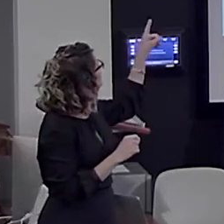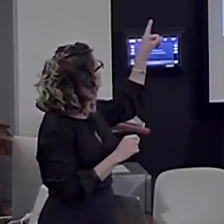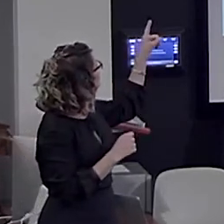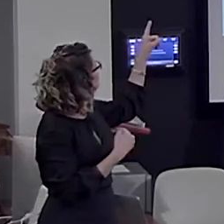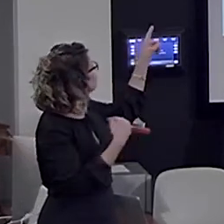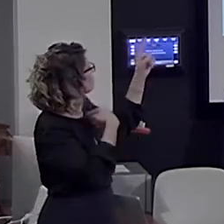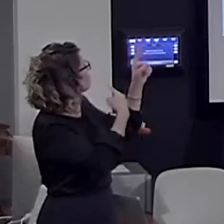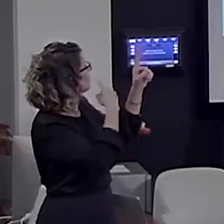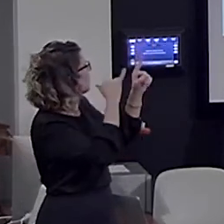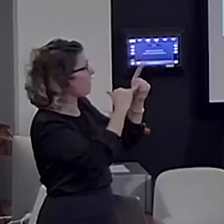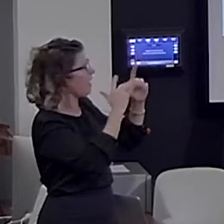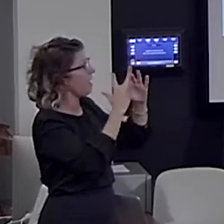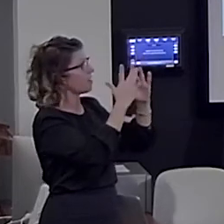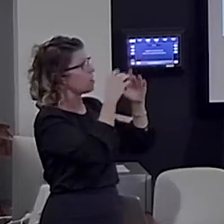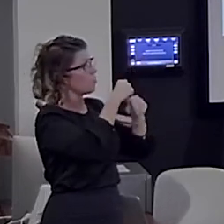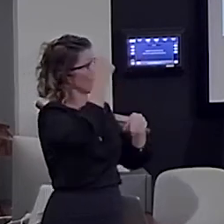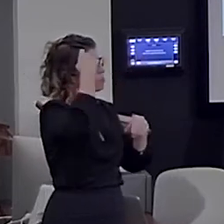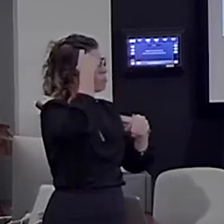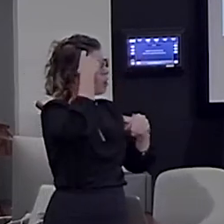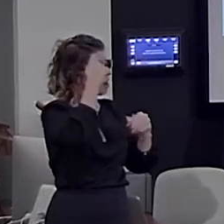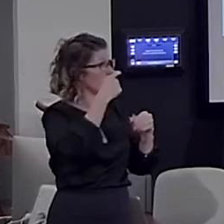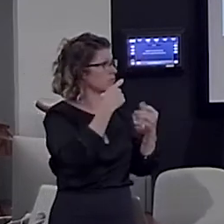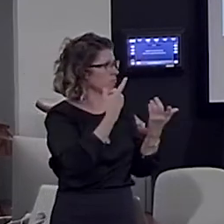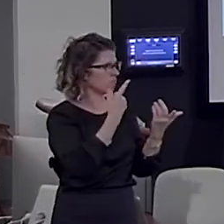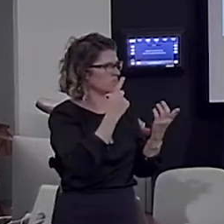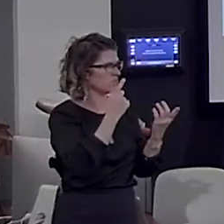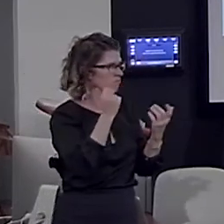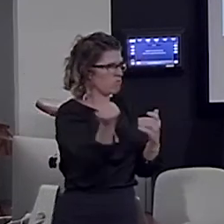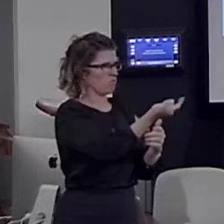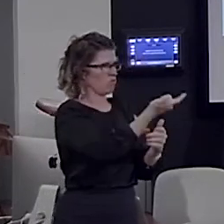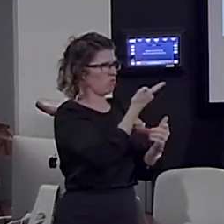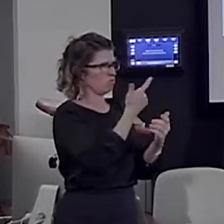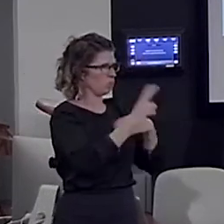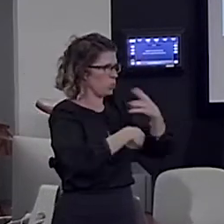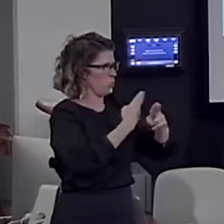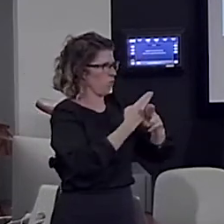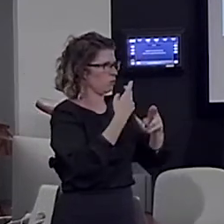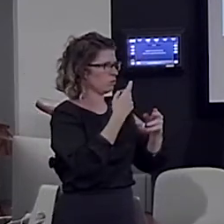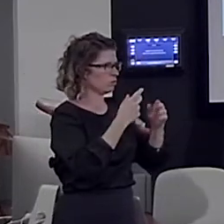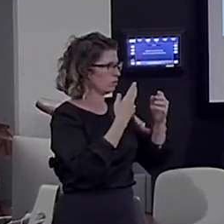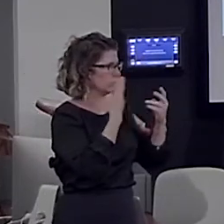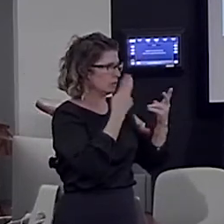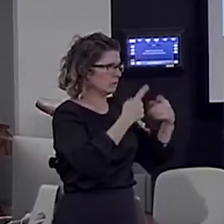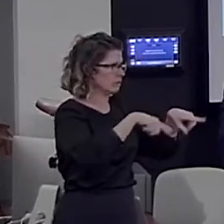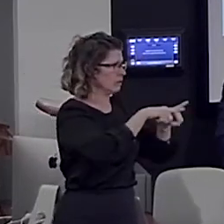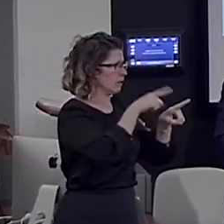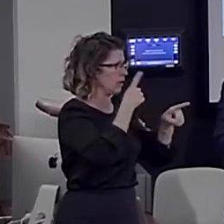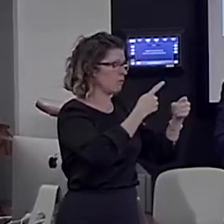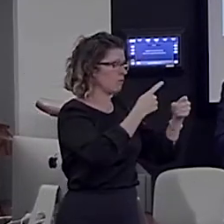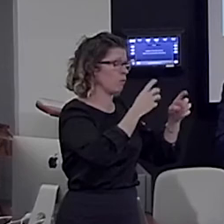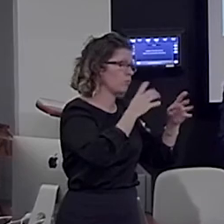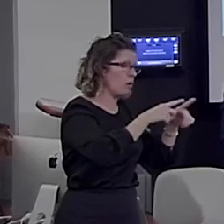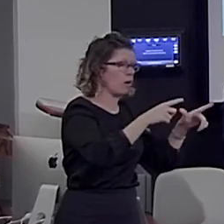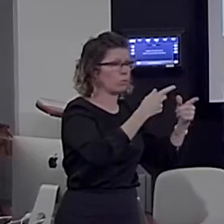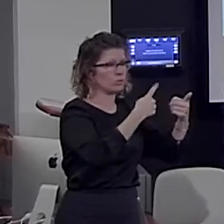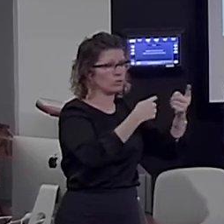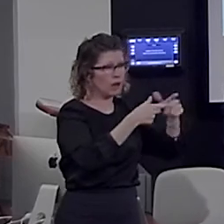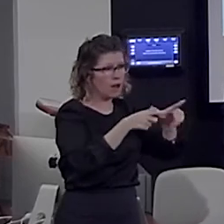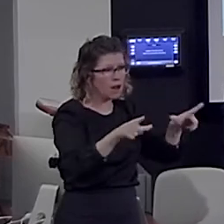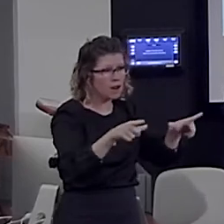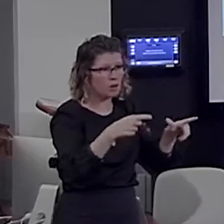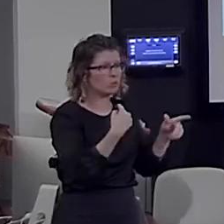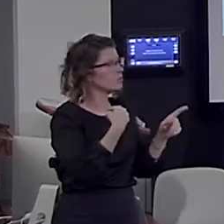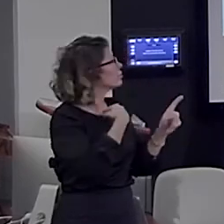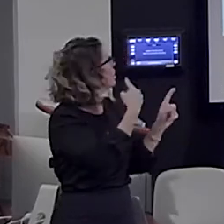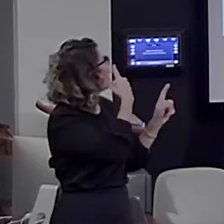across spoken and sign languages. On the basis of our work alone, I think this conclusion will be moderate.